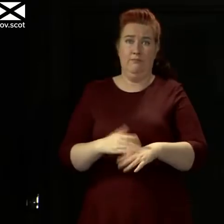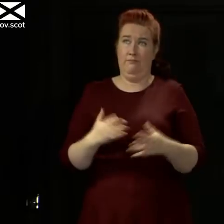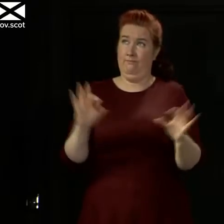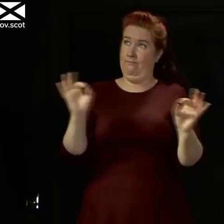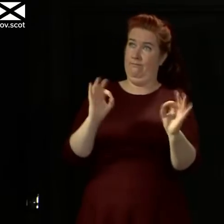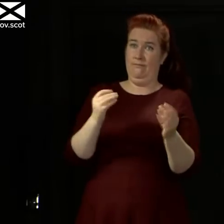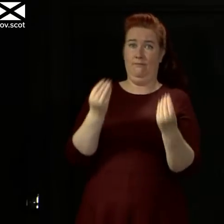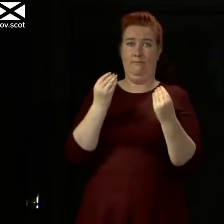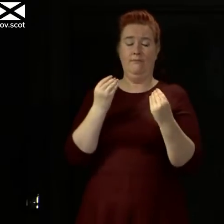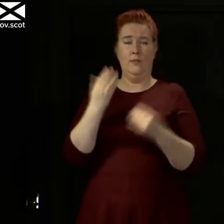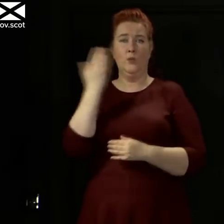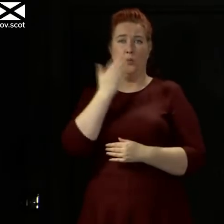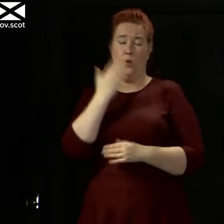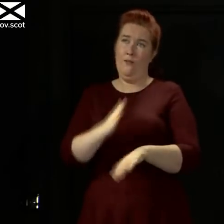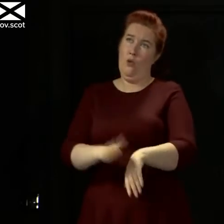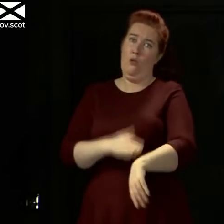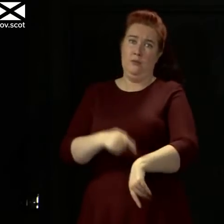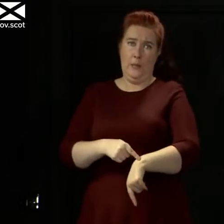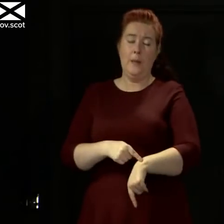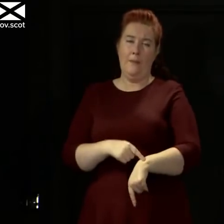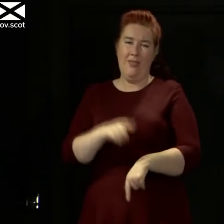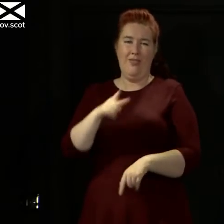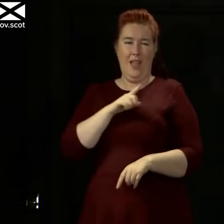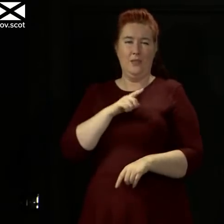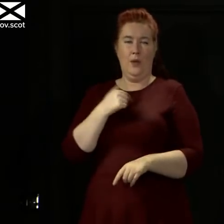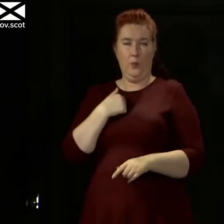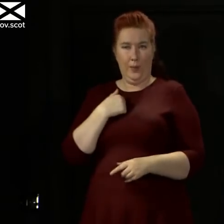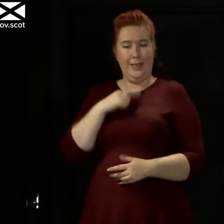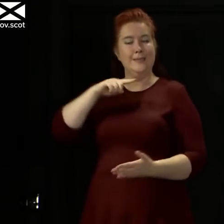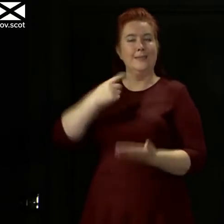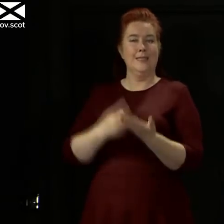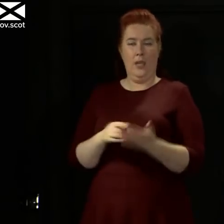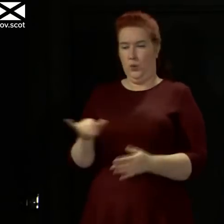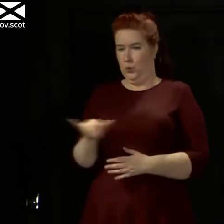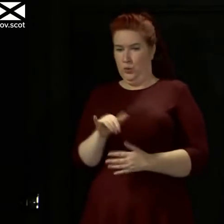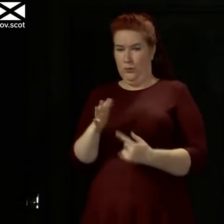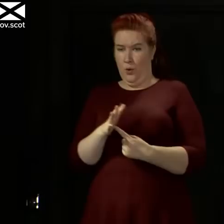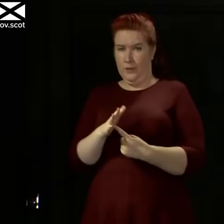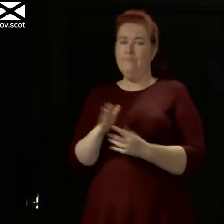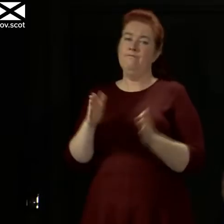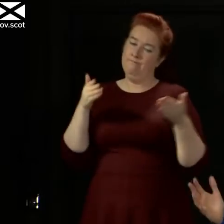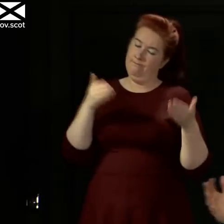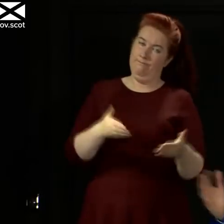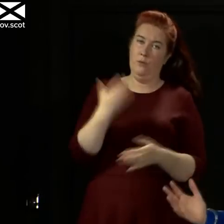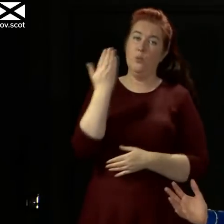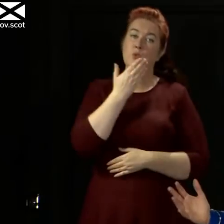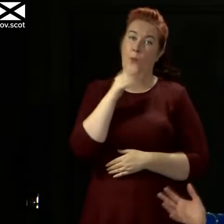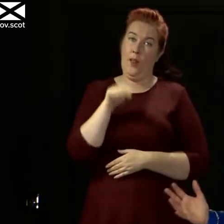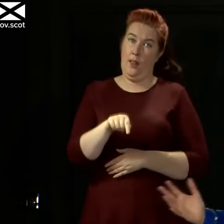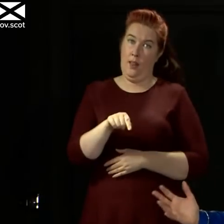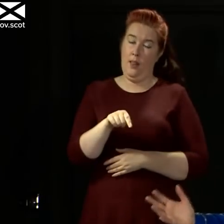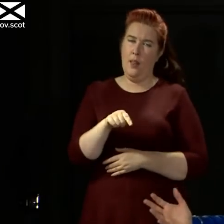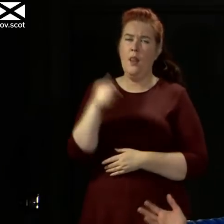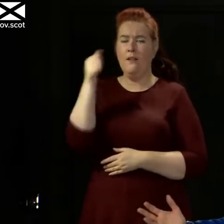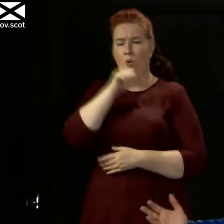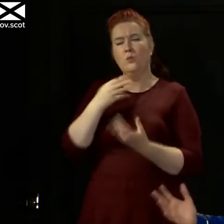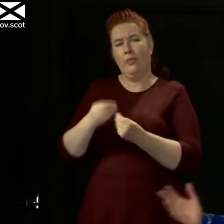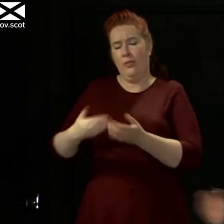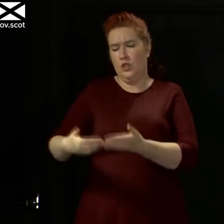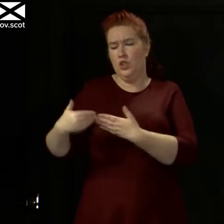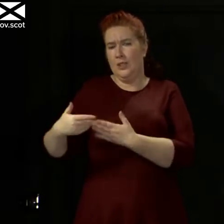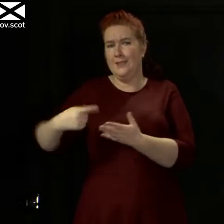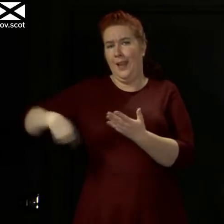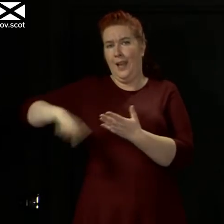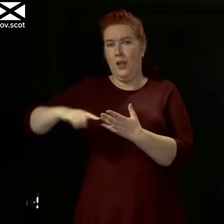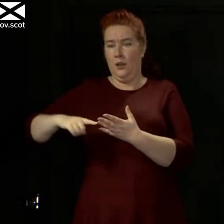such a lengthy period of time. So we are making a choice that that is our priority, coupled, of course, with the shielding pause